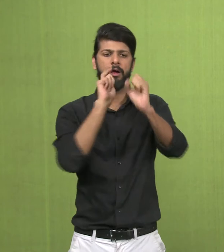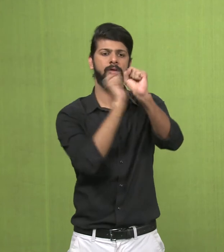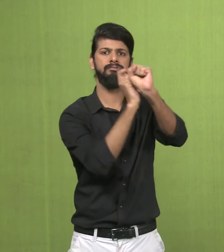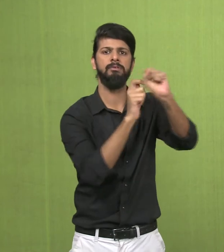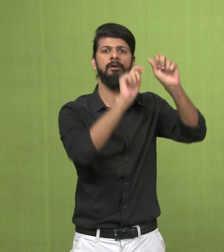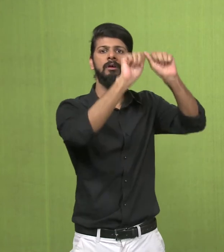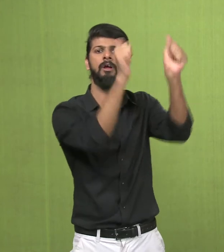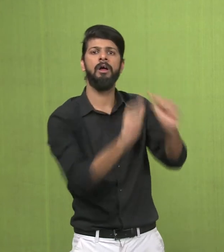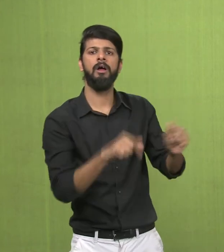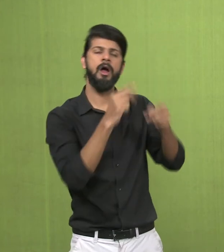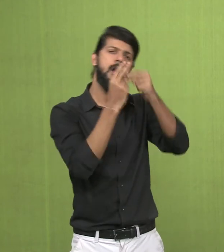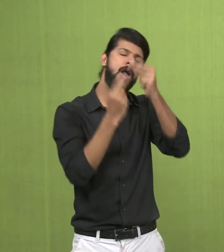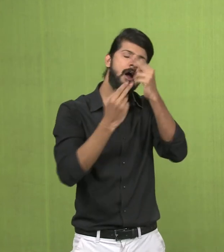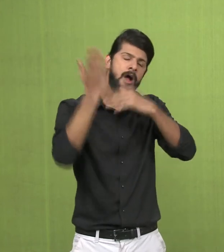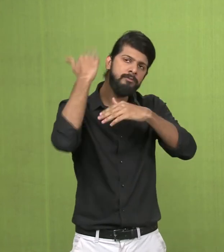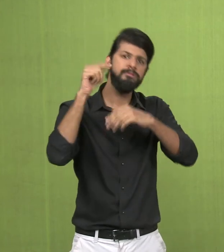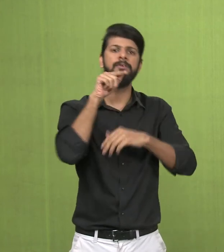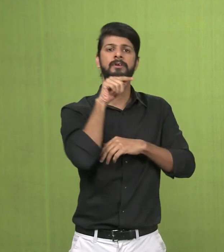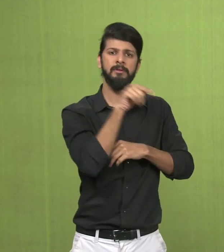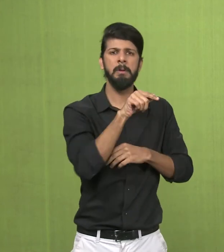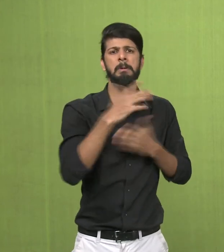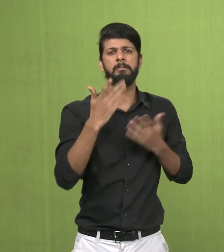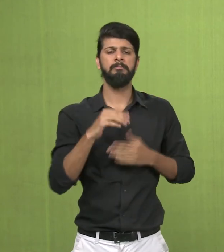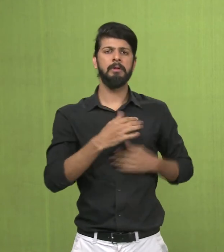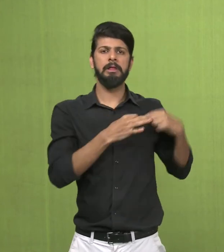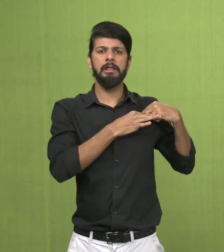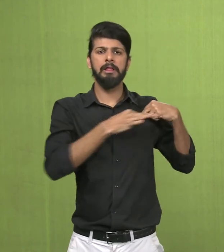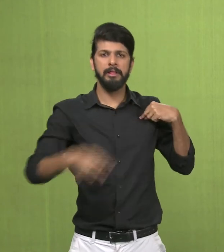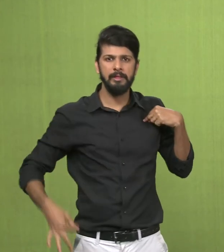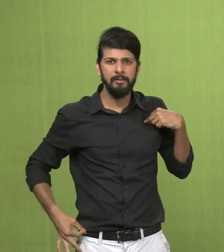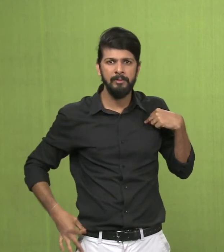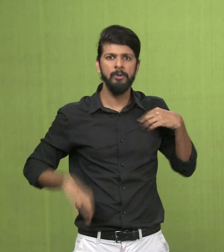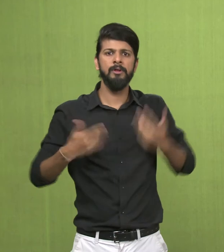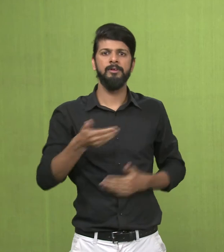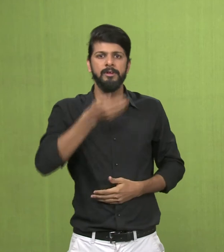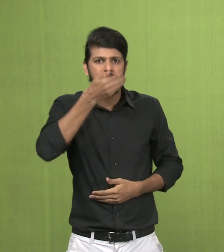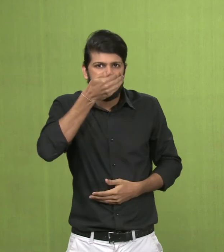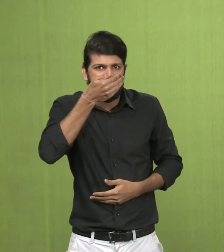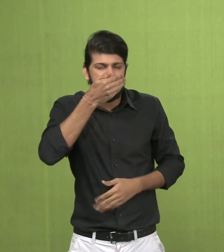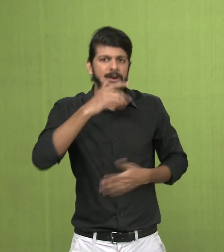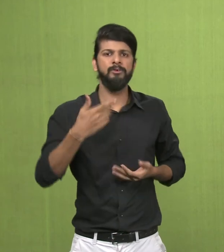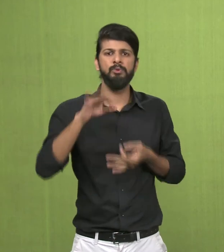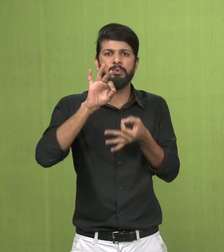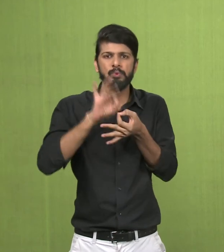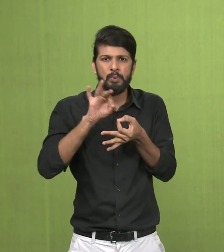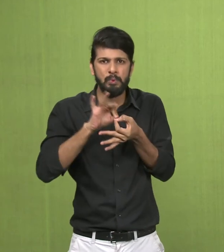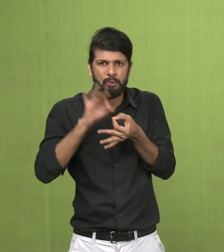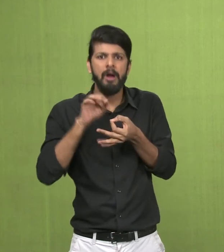and this continued and this also depicted in statues and art. It was primarily venerated by the